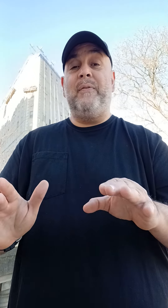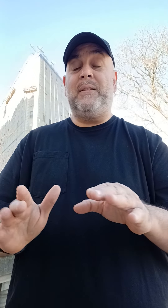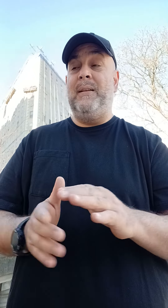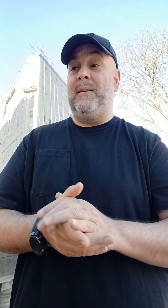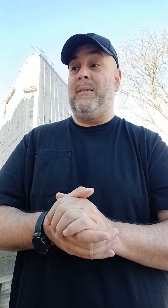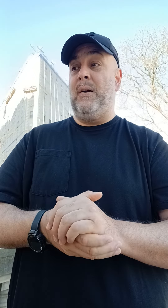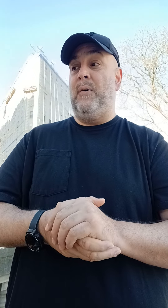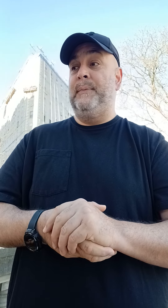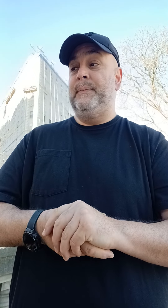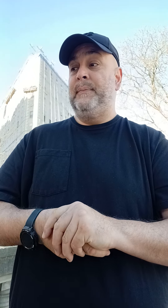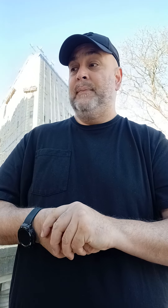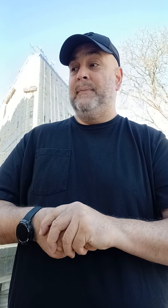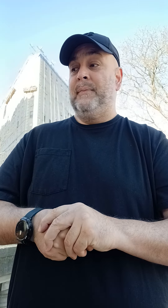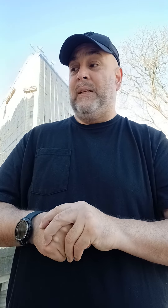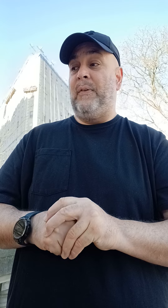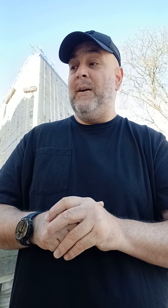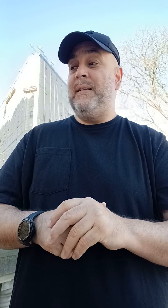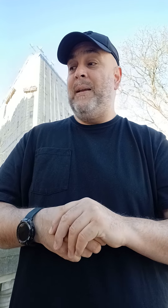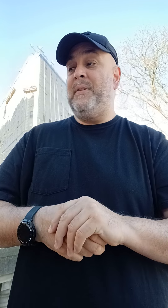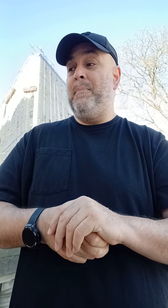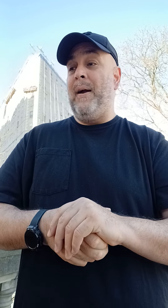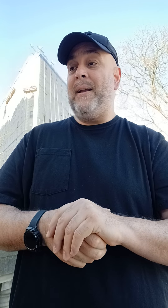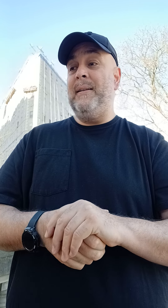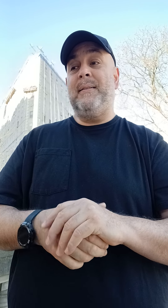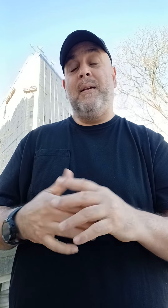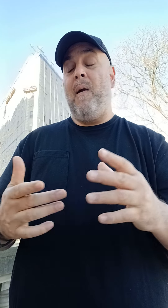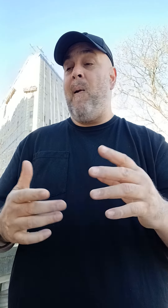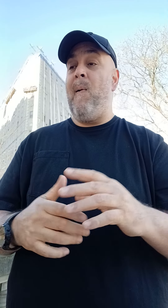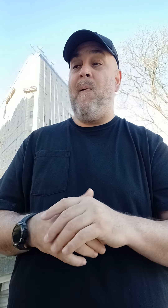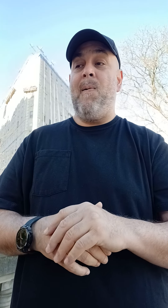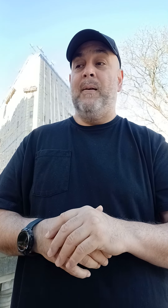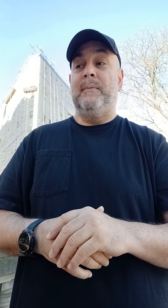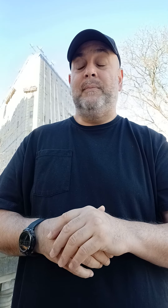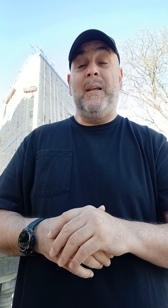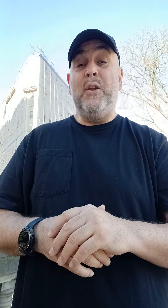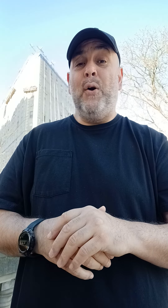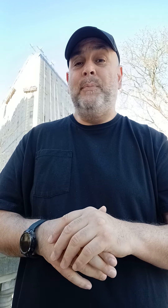ever seen this. So, as far as AMC brackets, there you go.